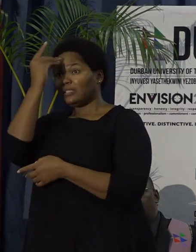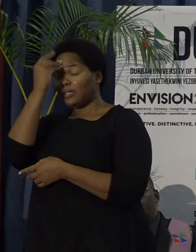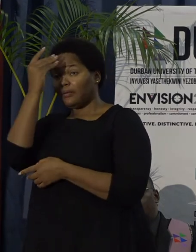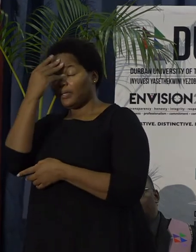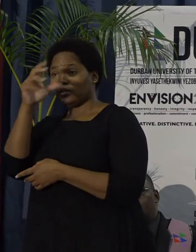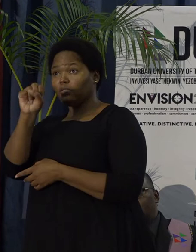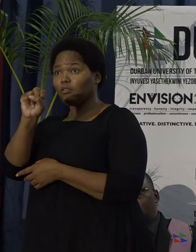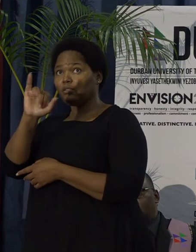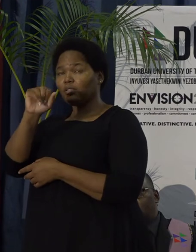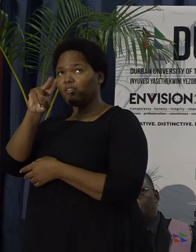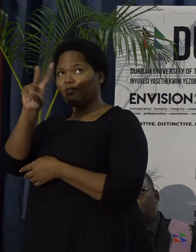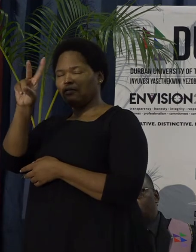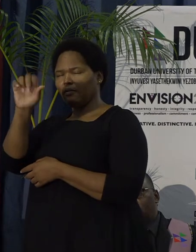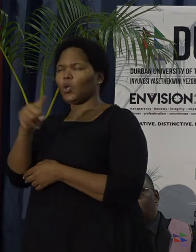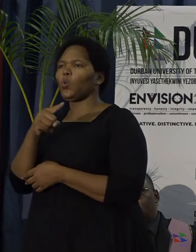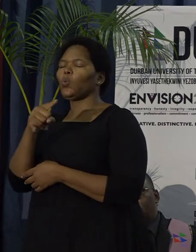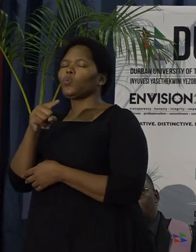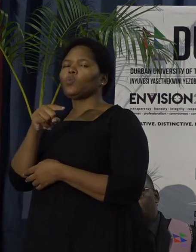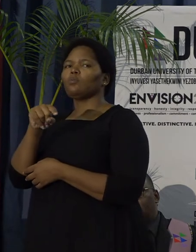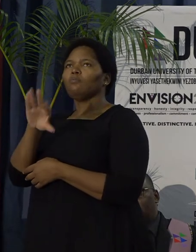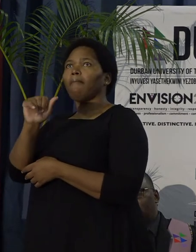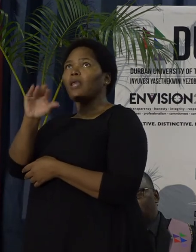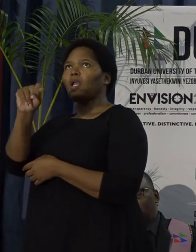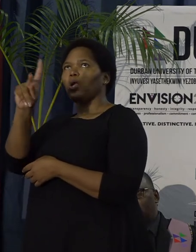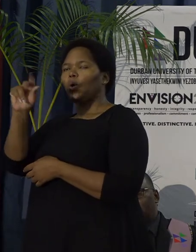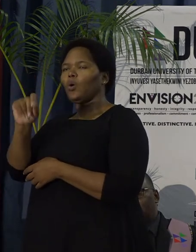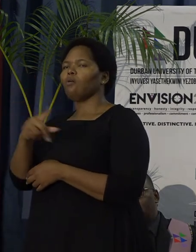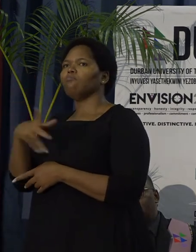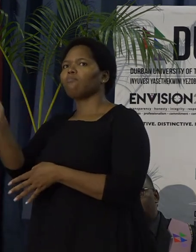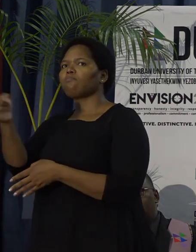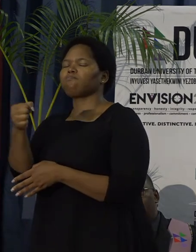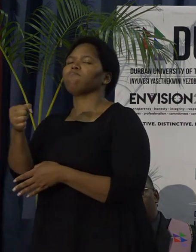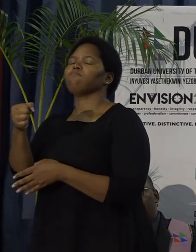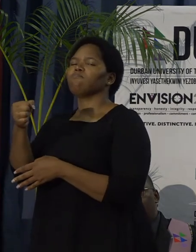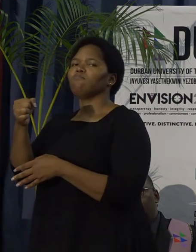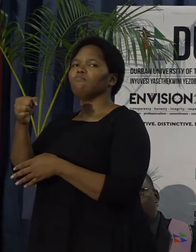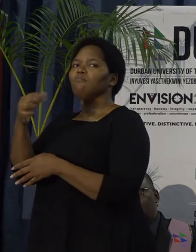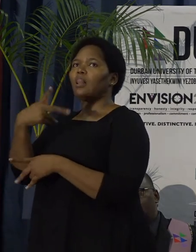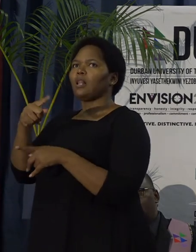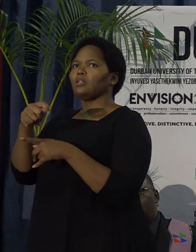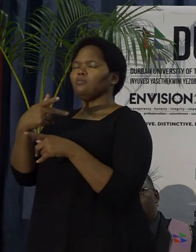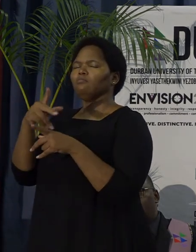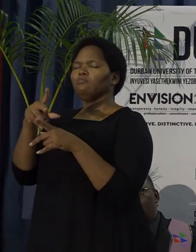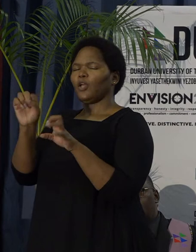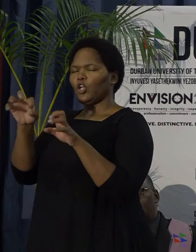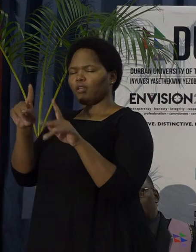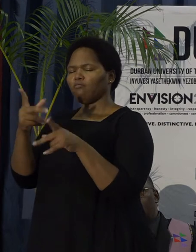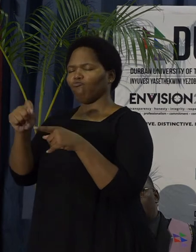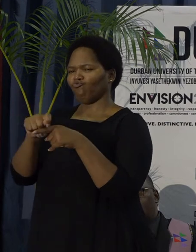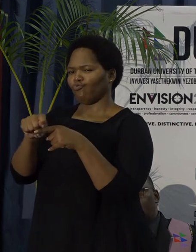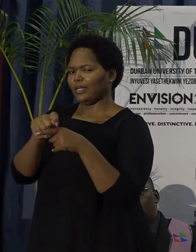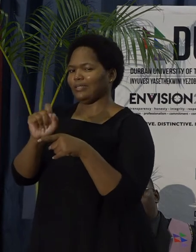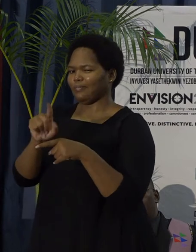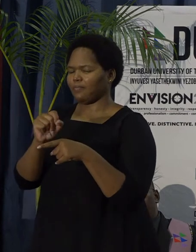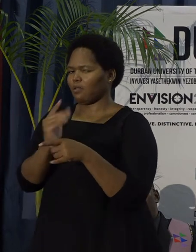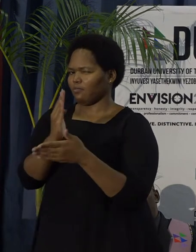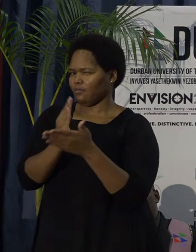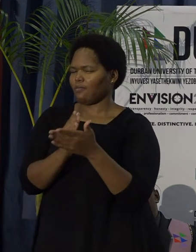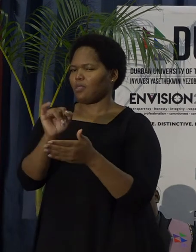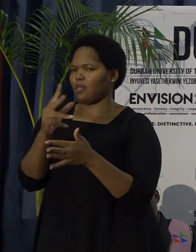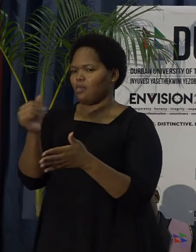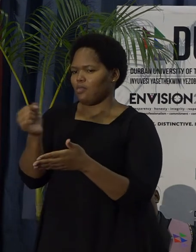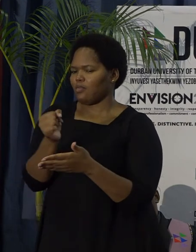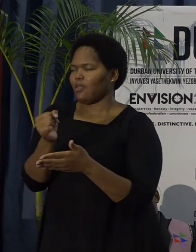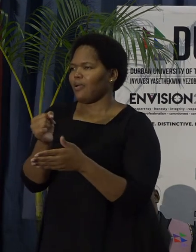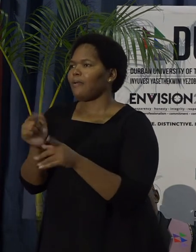are funded mainly by the Department of Higher Education and Training. Quite a number have been funded by